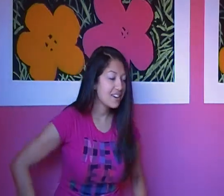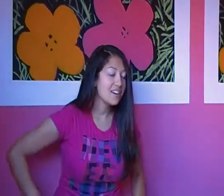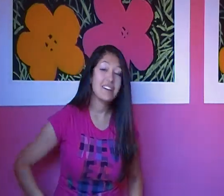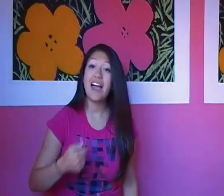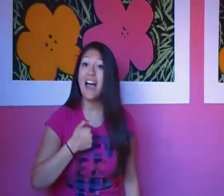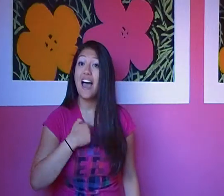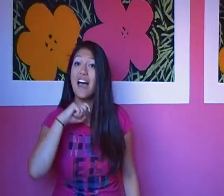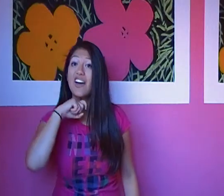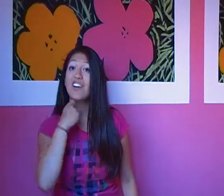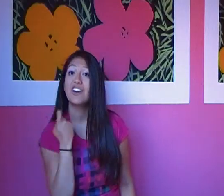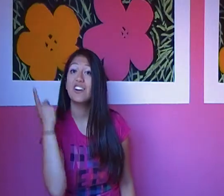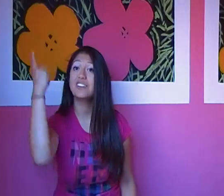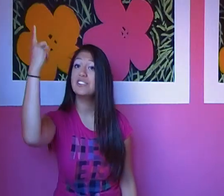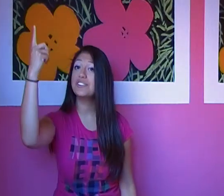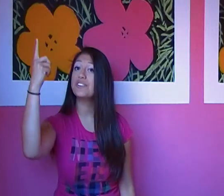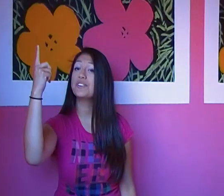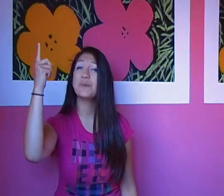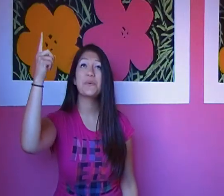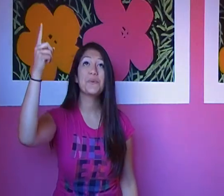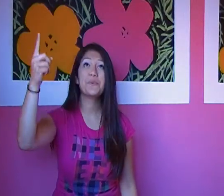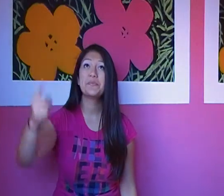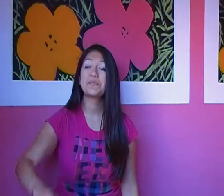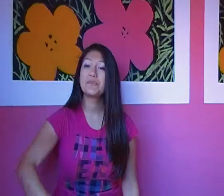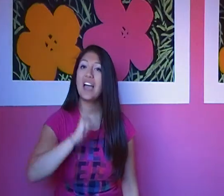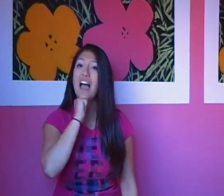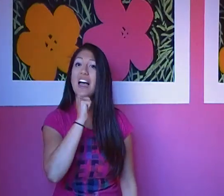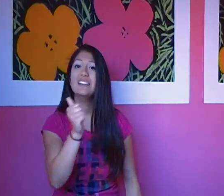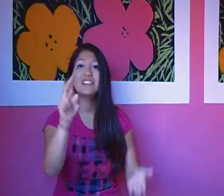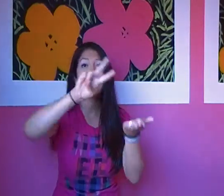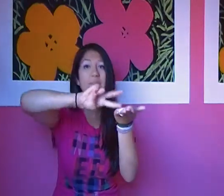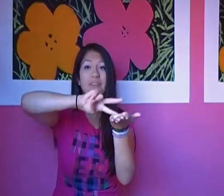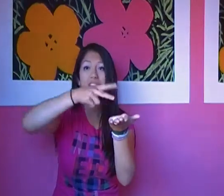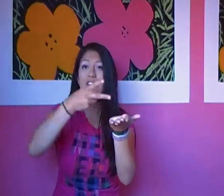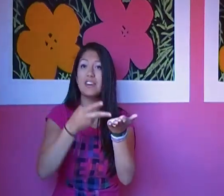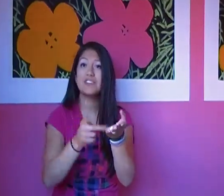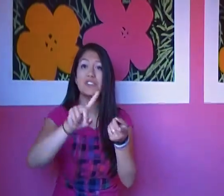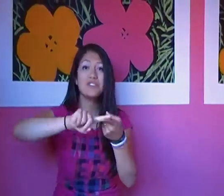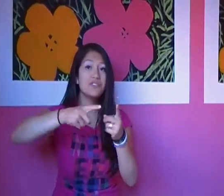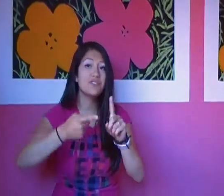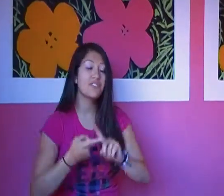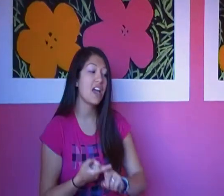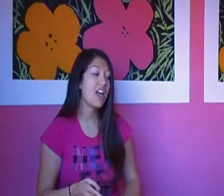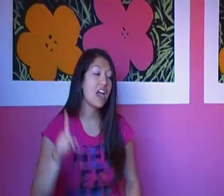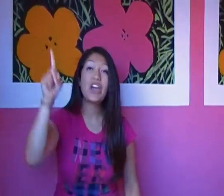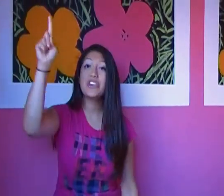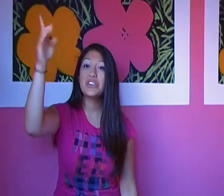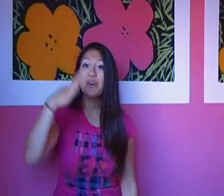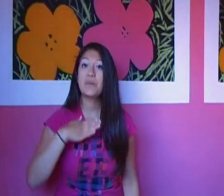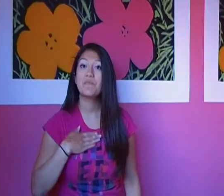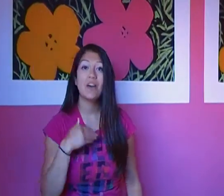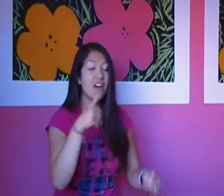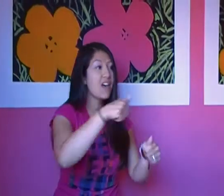nothing hurts you. I didn't need you, friend. You're my